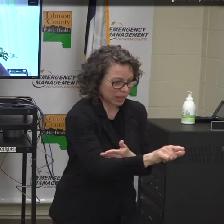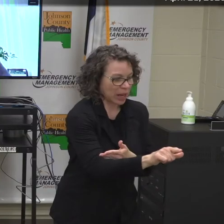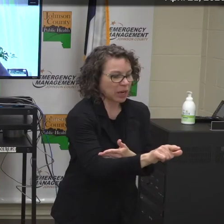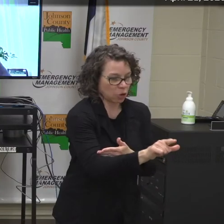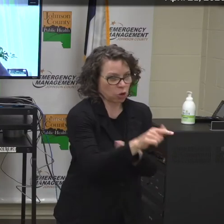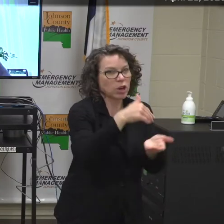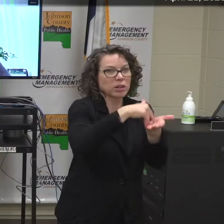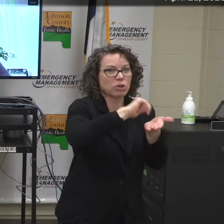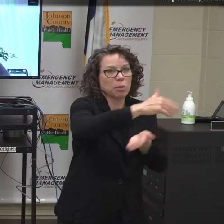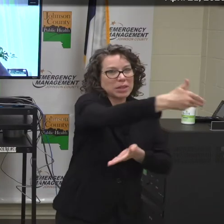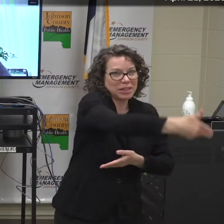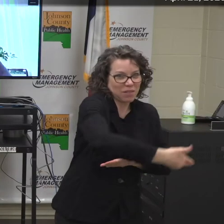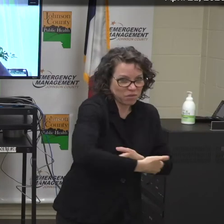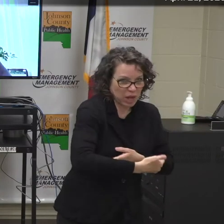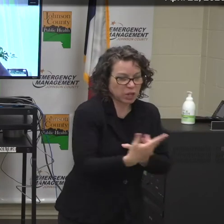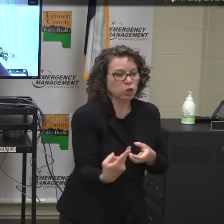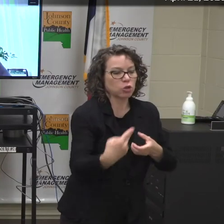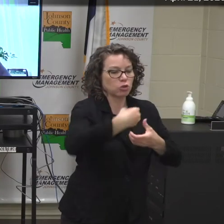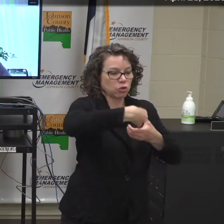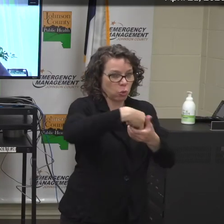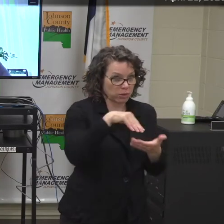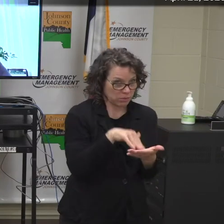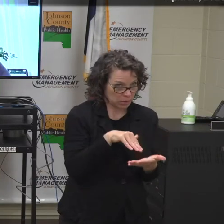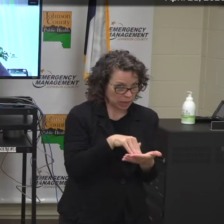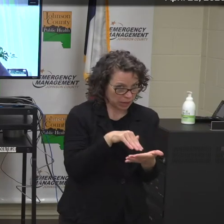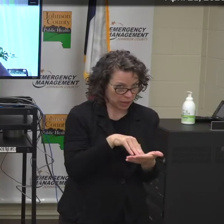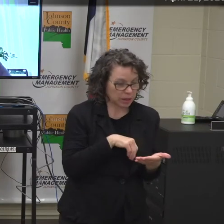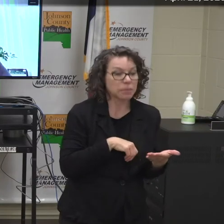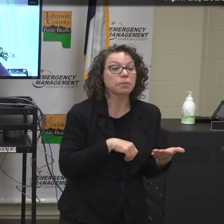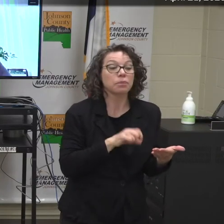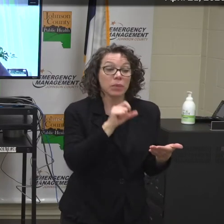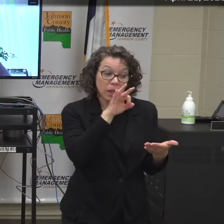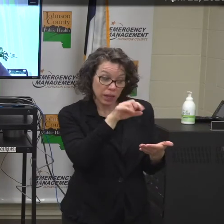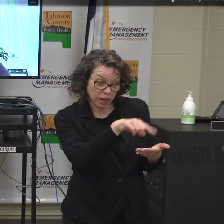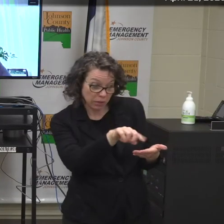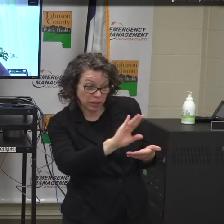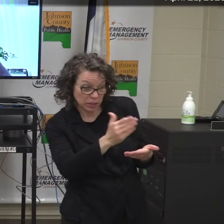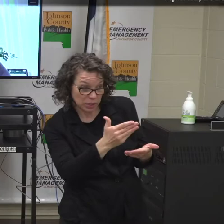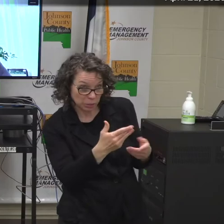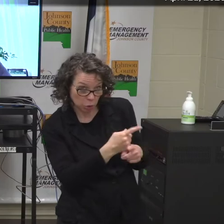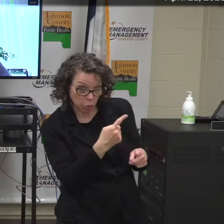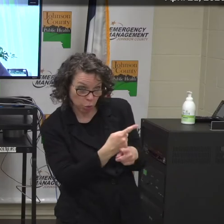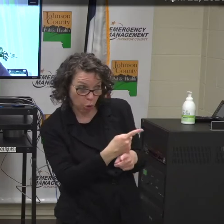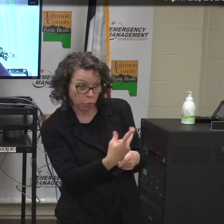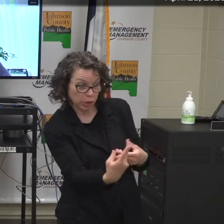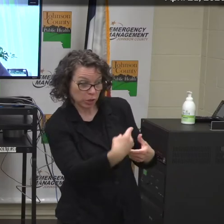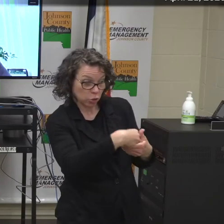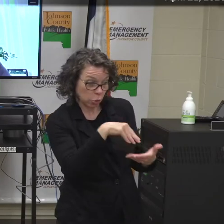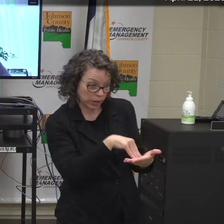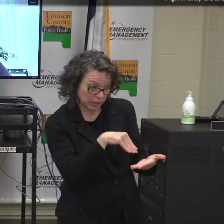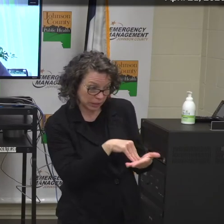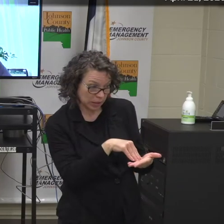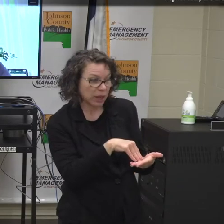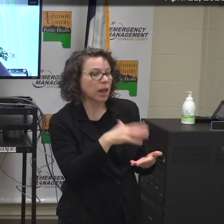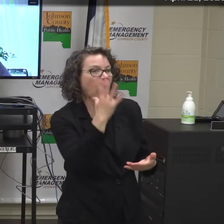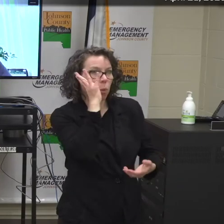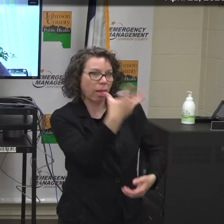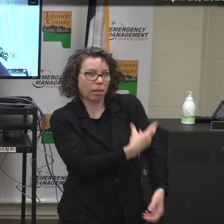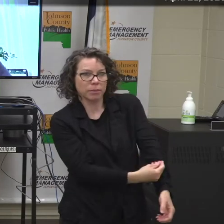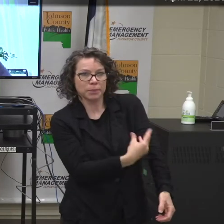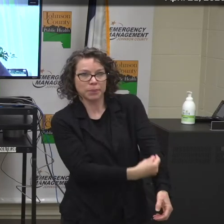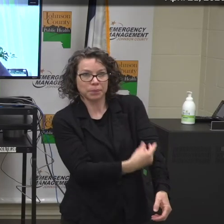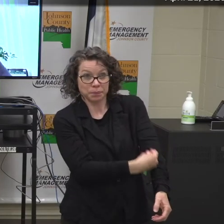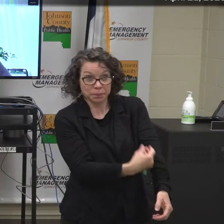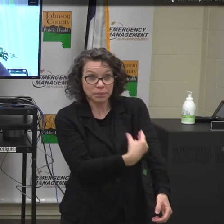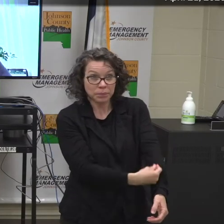them and refer them, uh, if they are appropriate for the plasma study. They donate plasma. Um, and